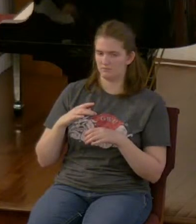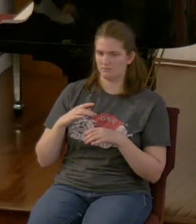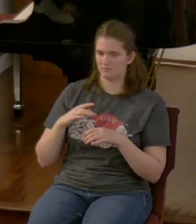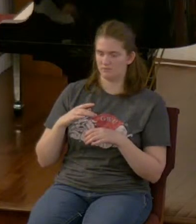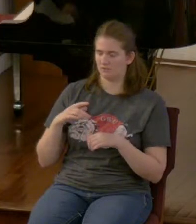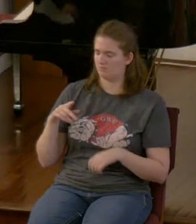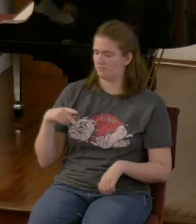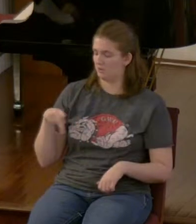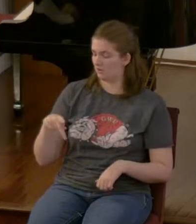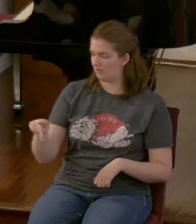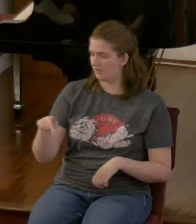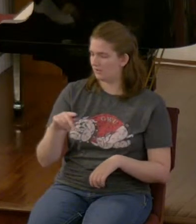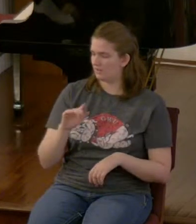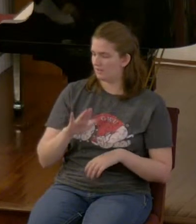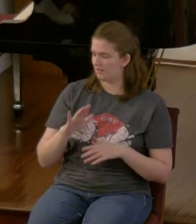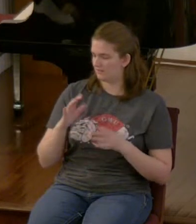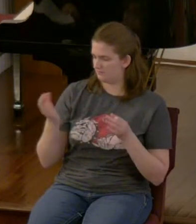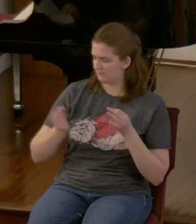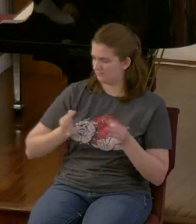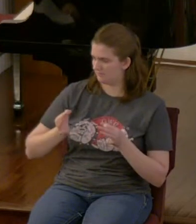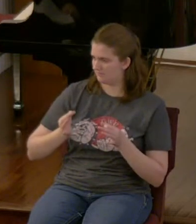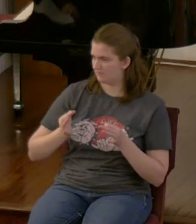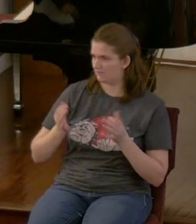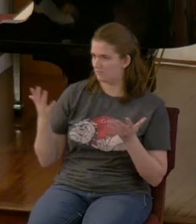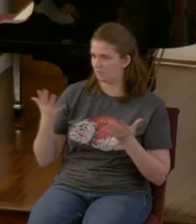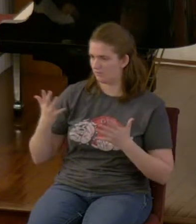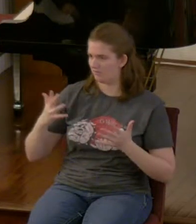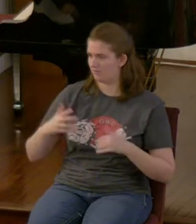for all scripture is inspired